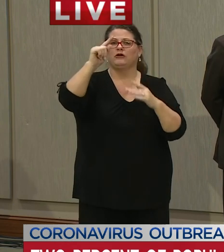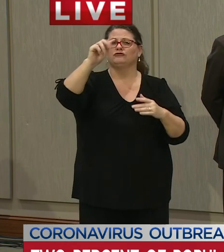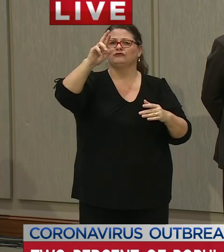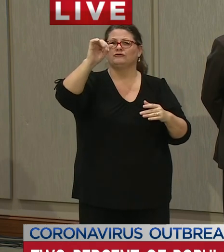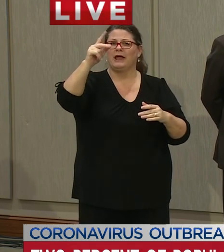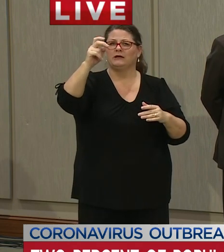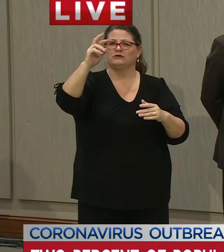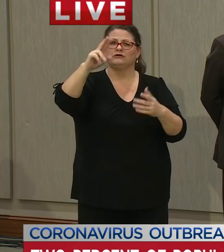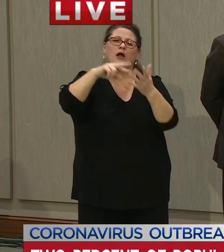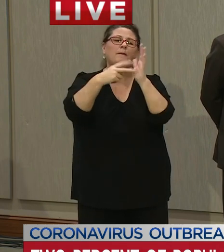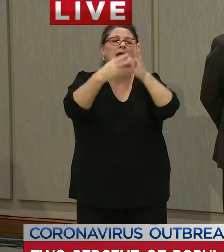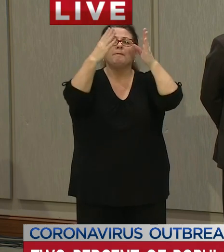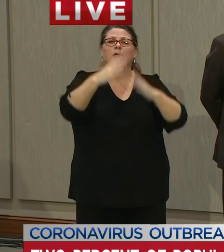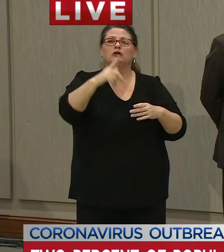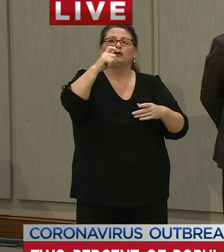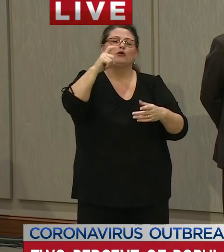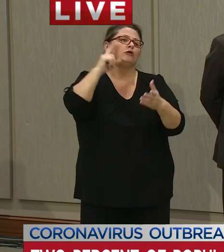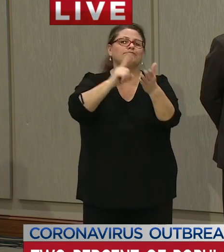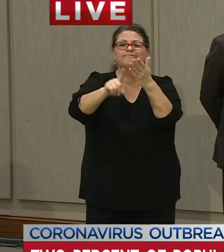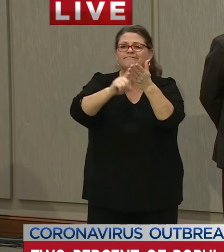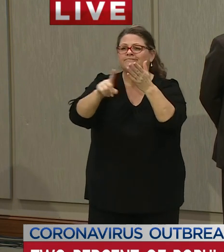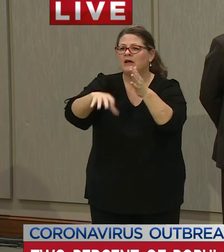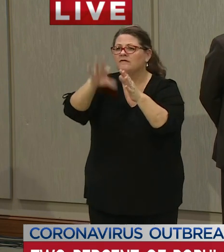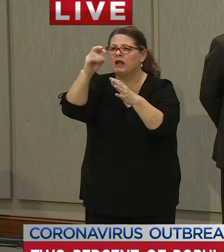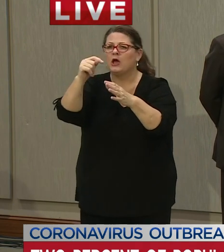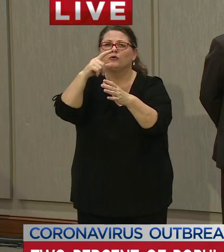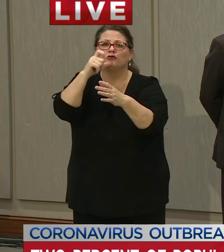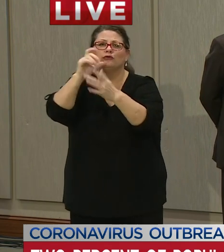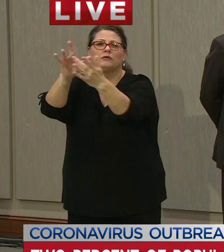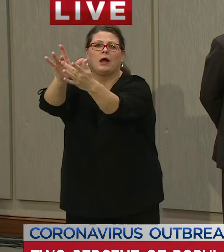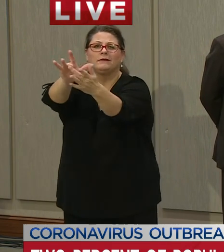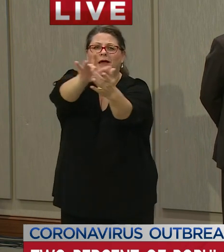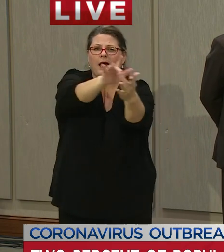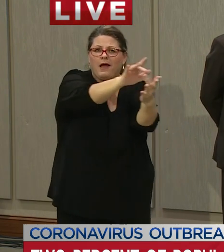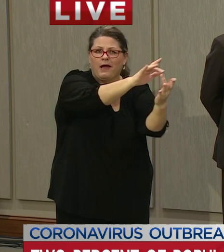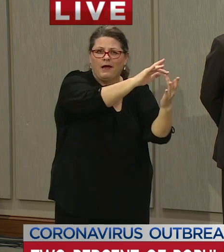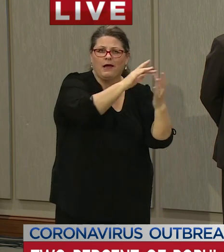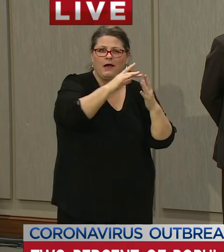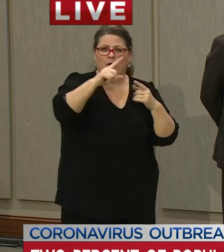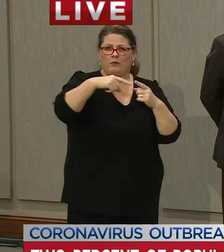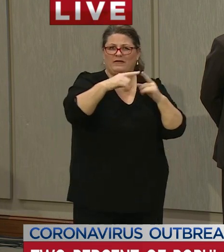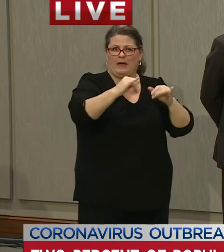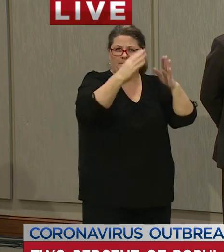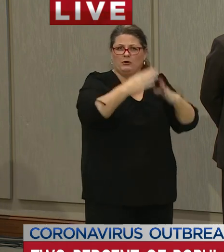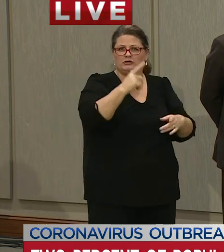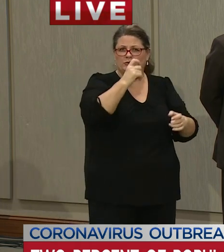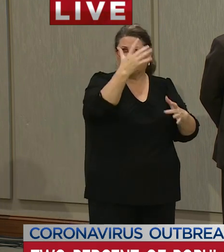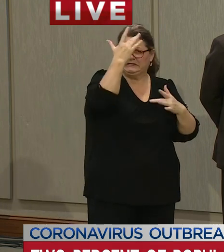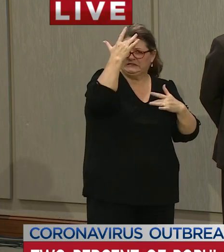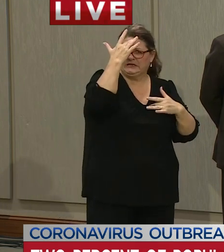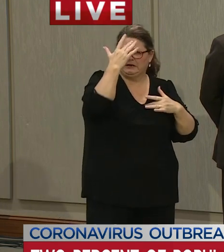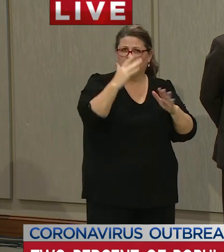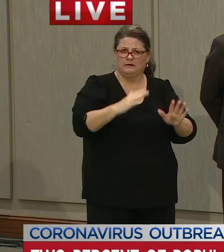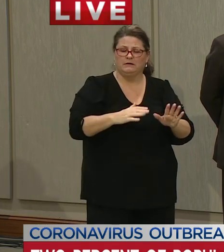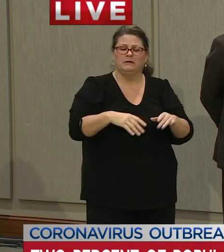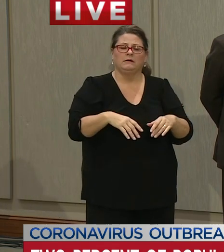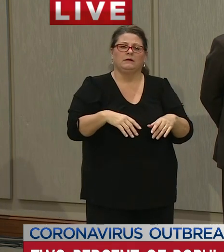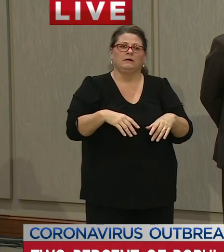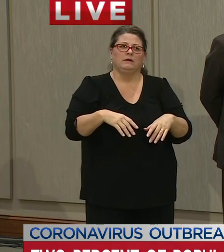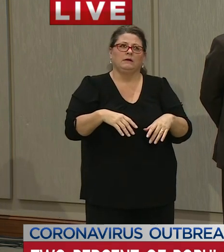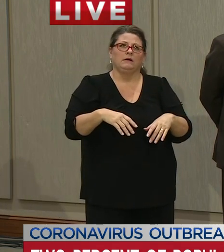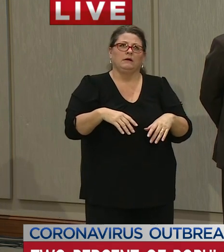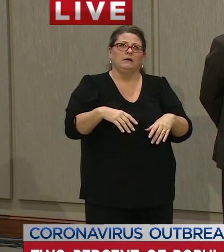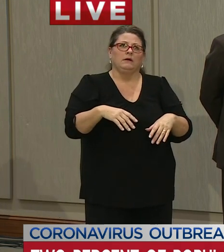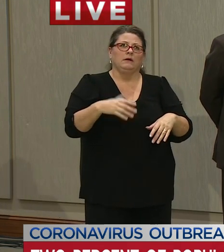we had last week um and we are in the process of identifying um another do the math